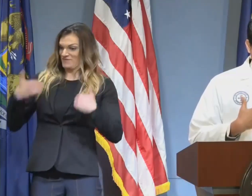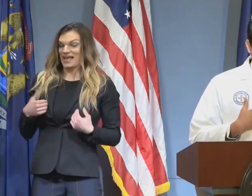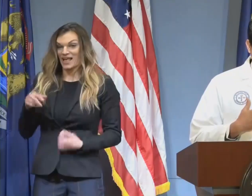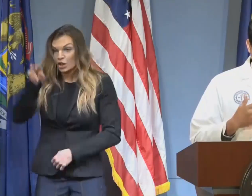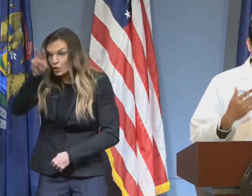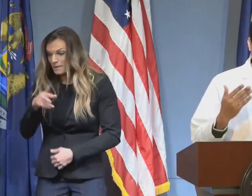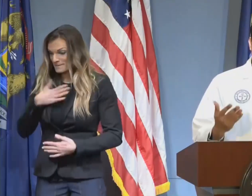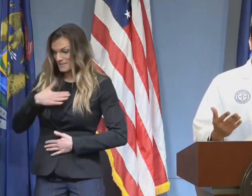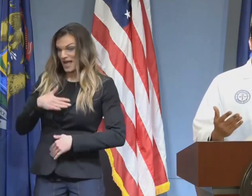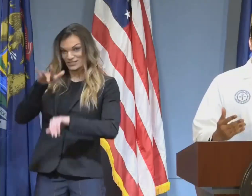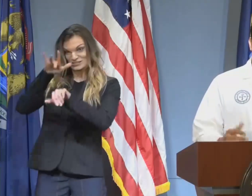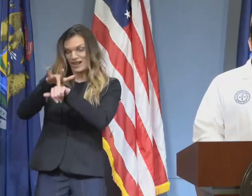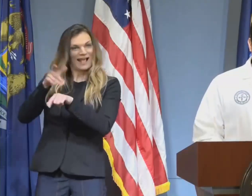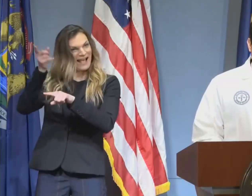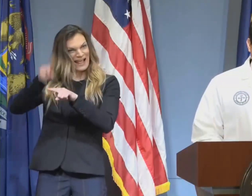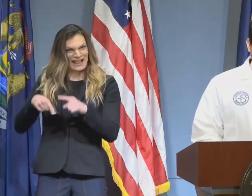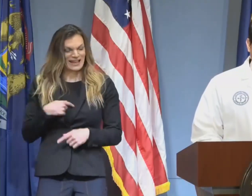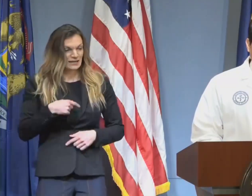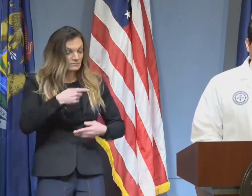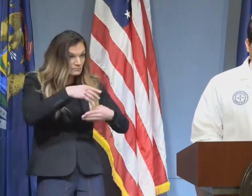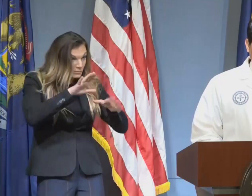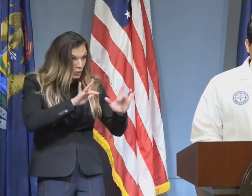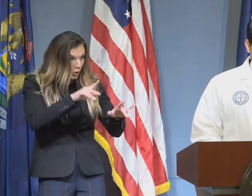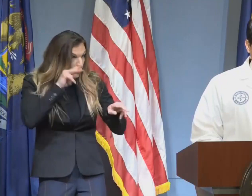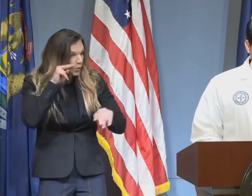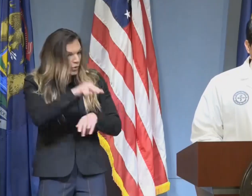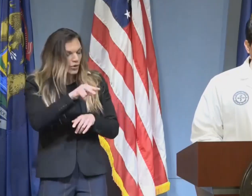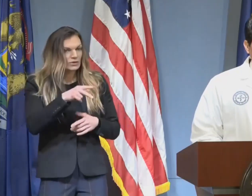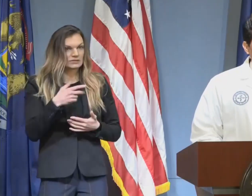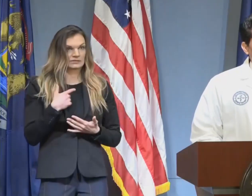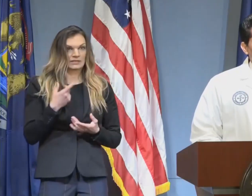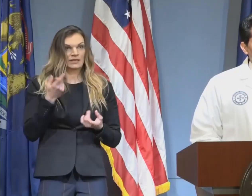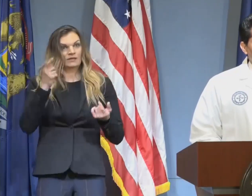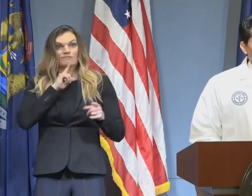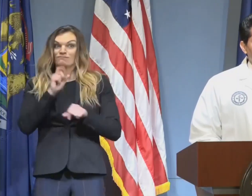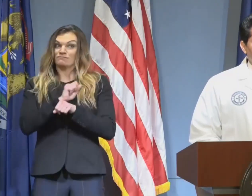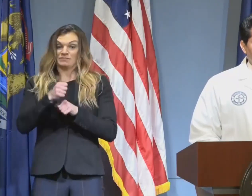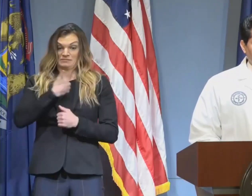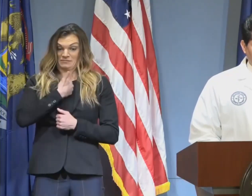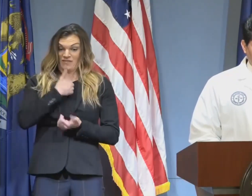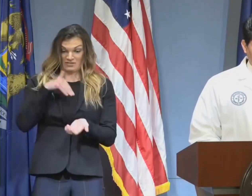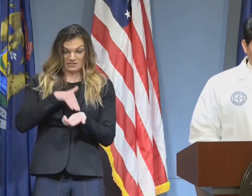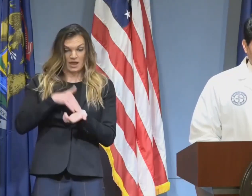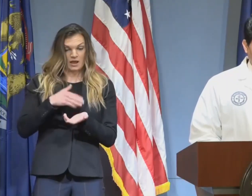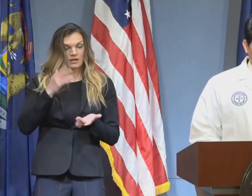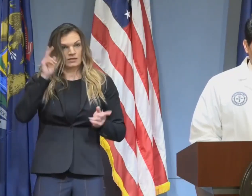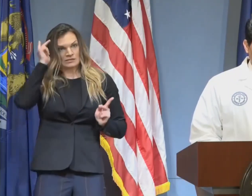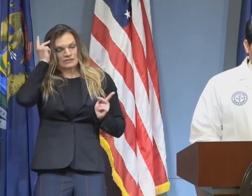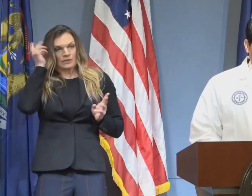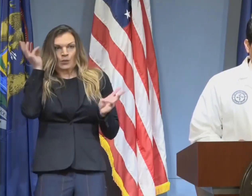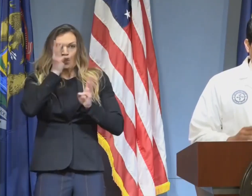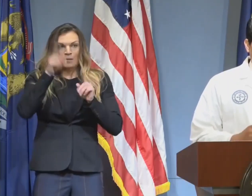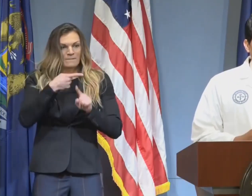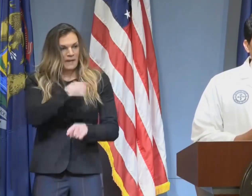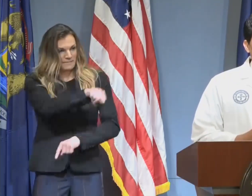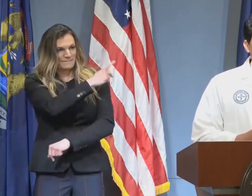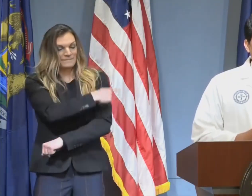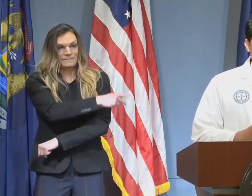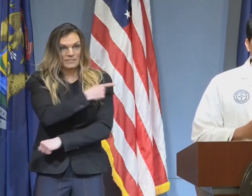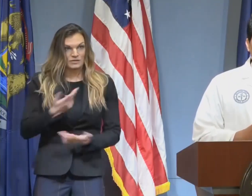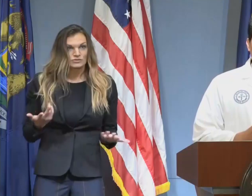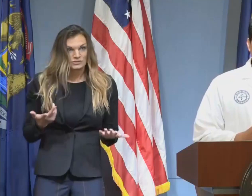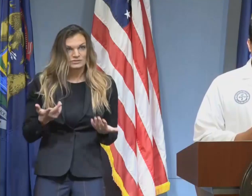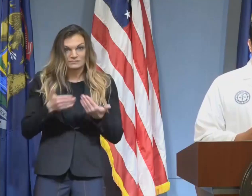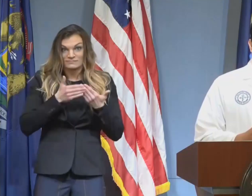exam, postponing procedures, and worrying about their patients as well as the future of their practices. Physicians,